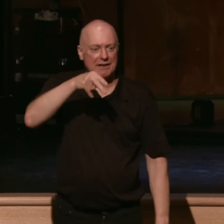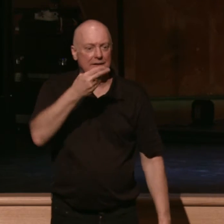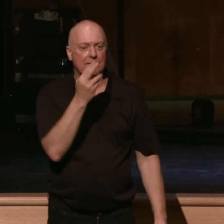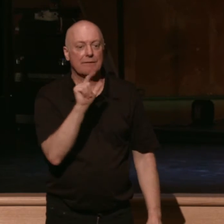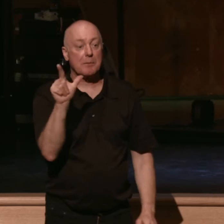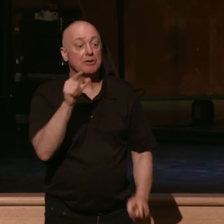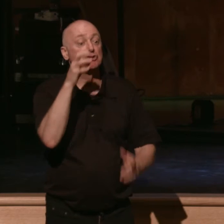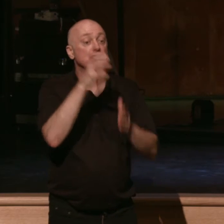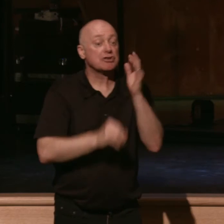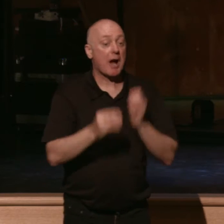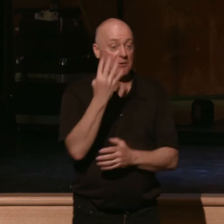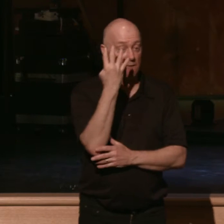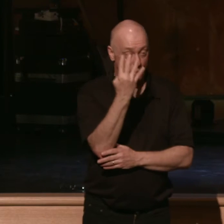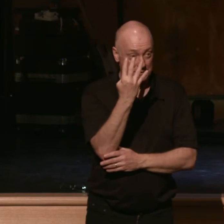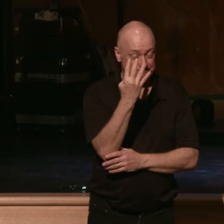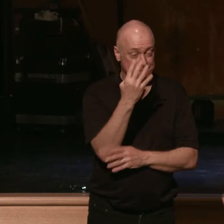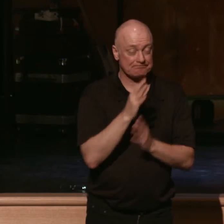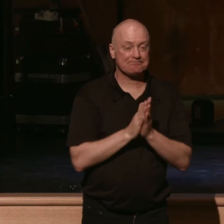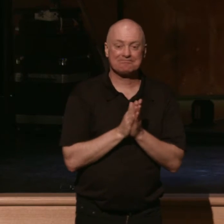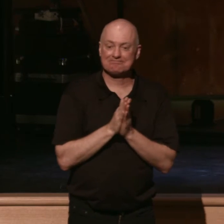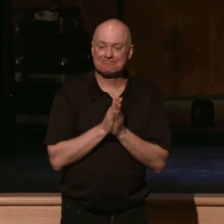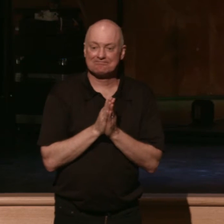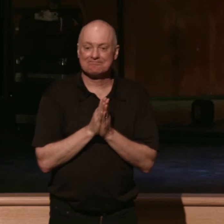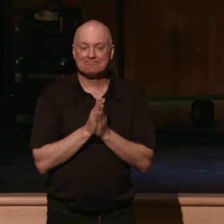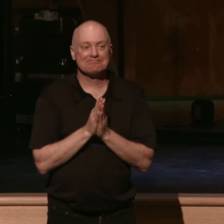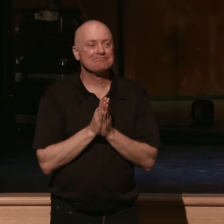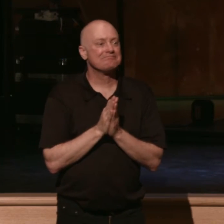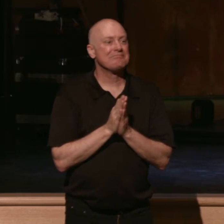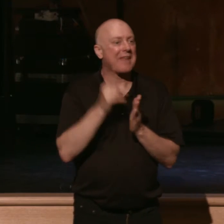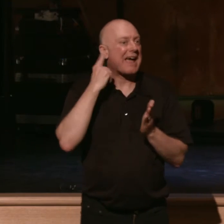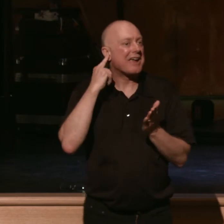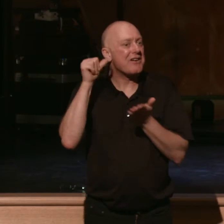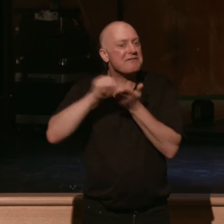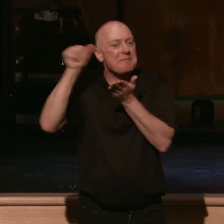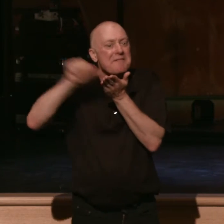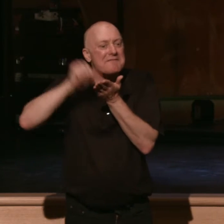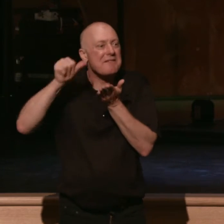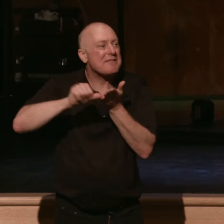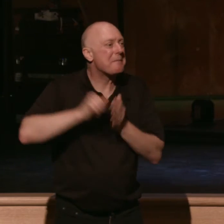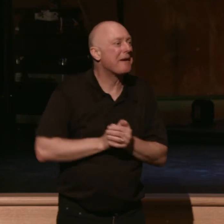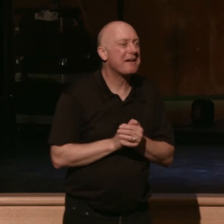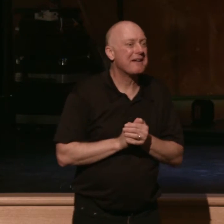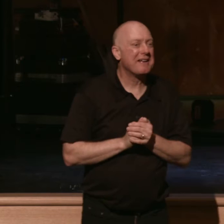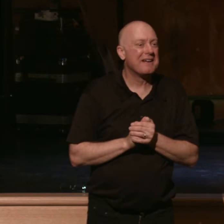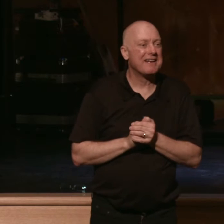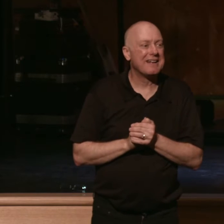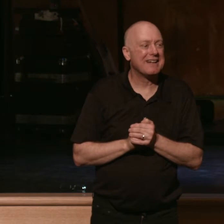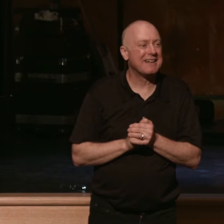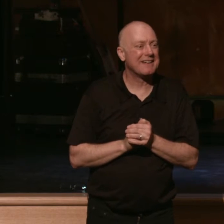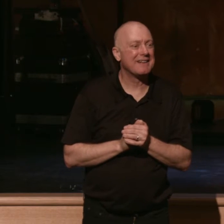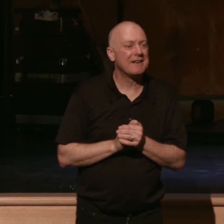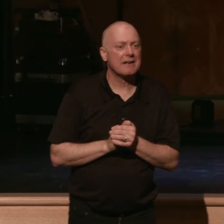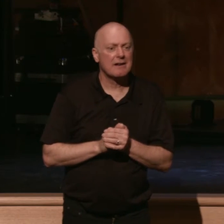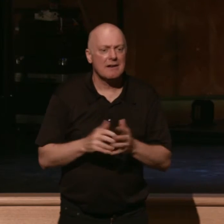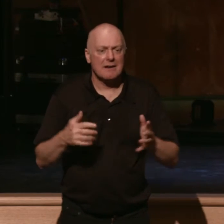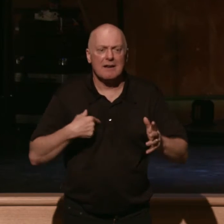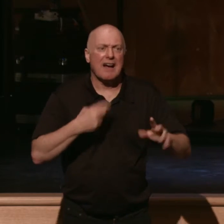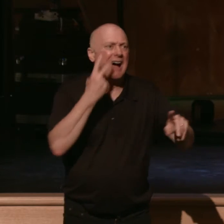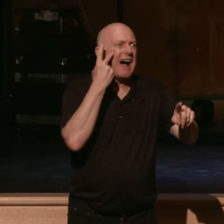Philippians chapter 4. Okay, great. Craig, I see the evil of complaining. And I see the goodness of contentment.